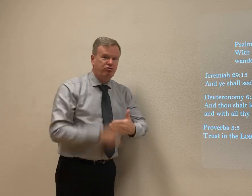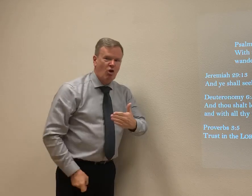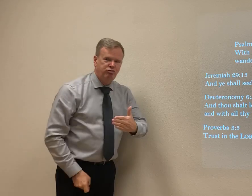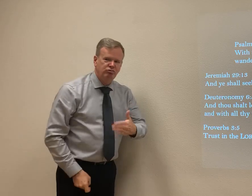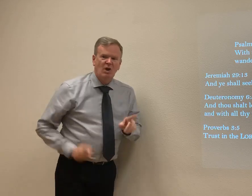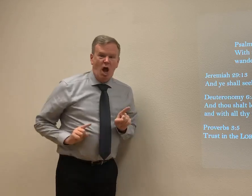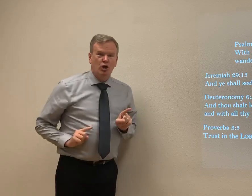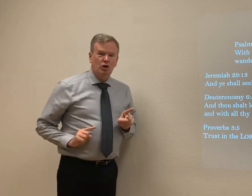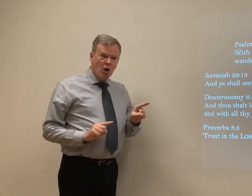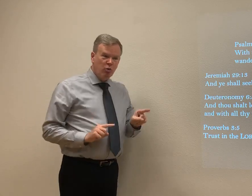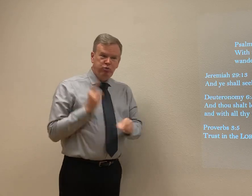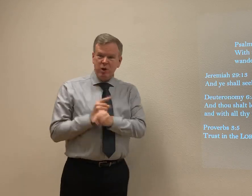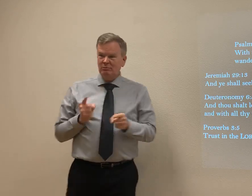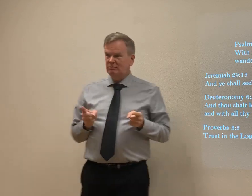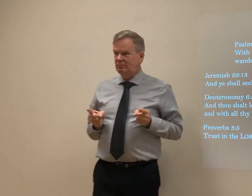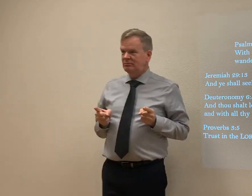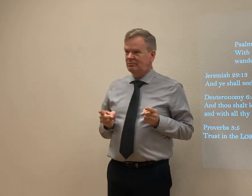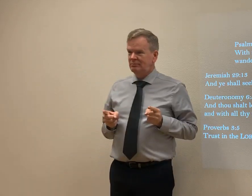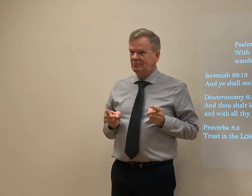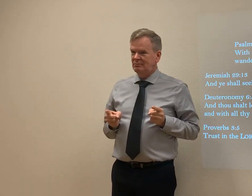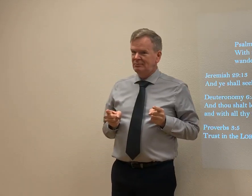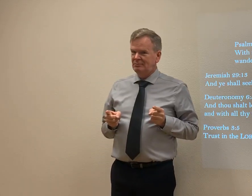Whatever the cost is. Go and do it. Trust Him.